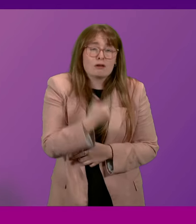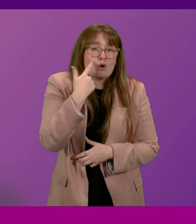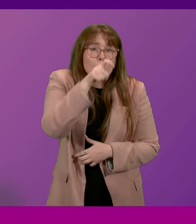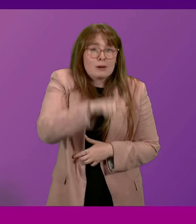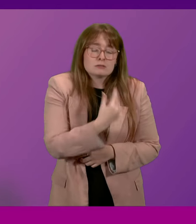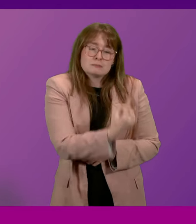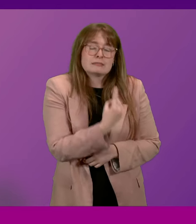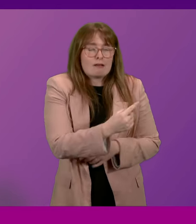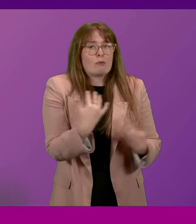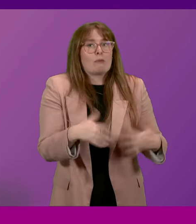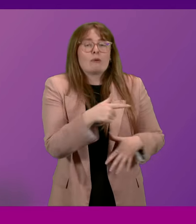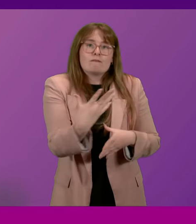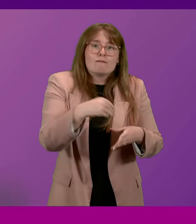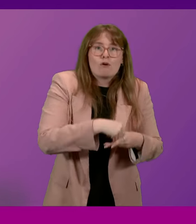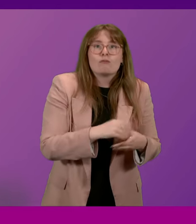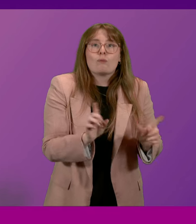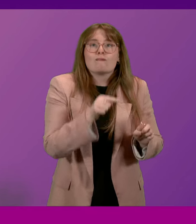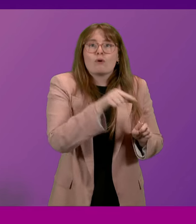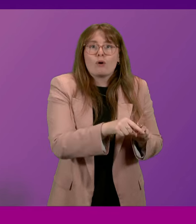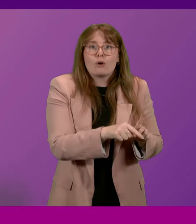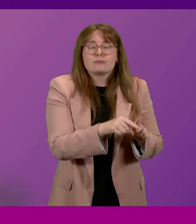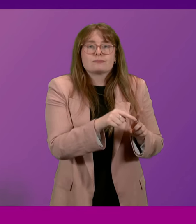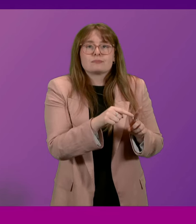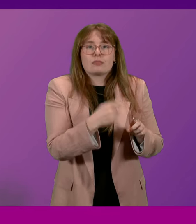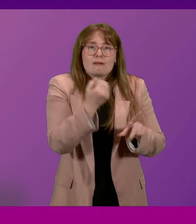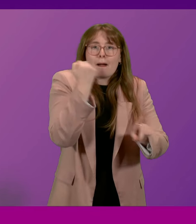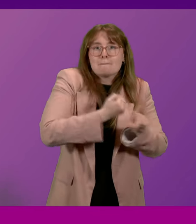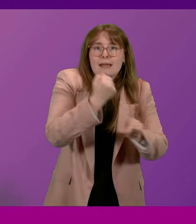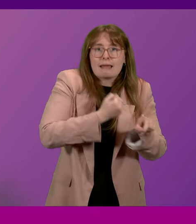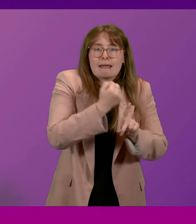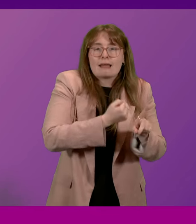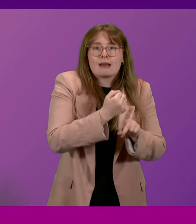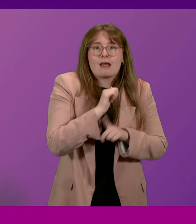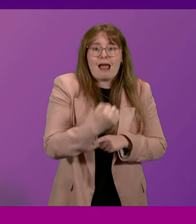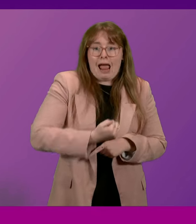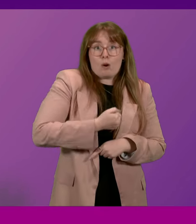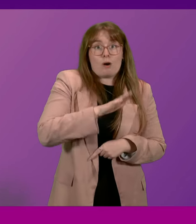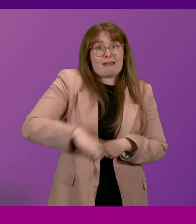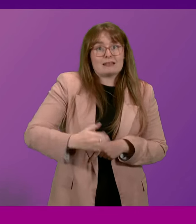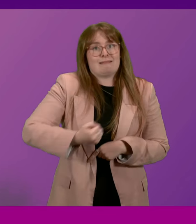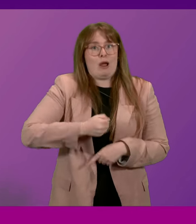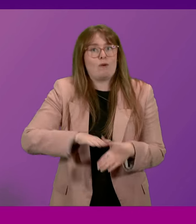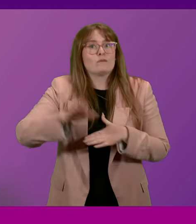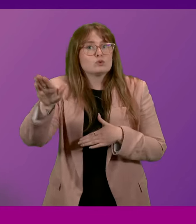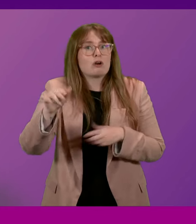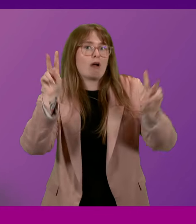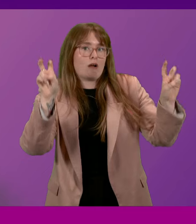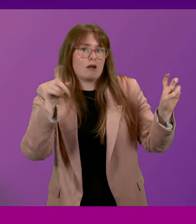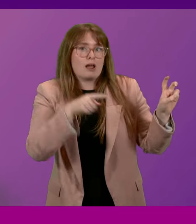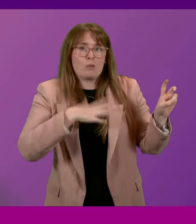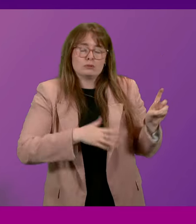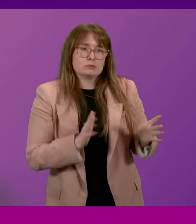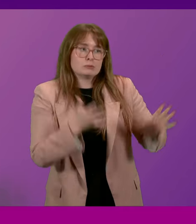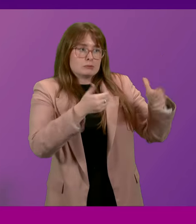has been very much involved in the Daily Records campaign, Our Kids, Our Future, and I warmly commend that young